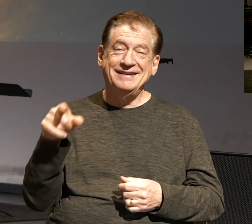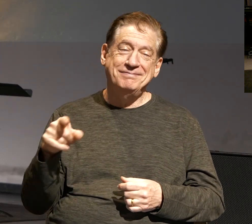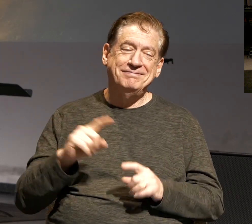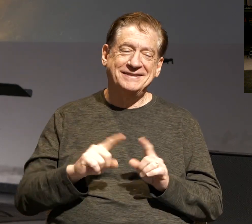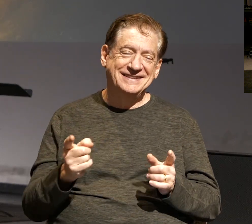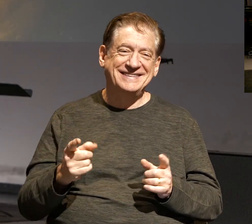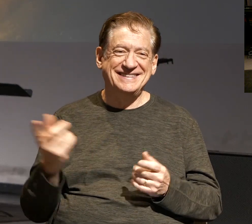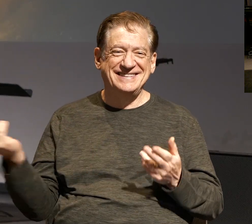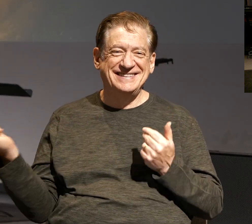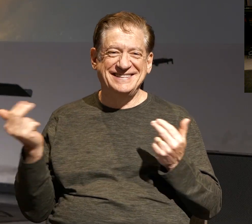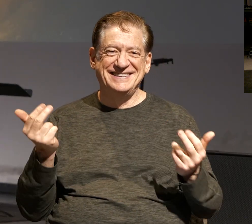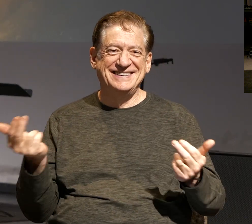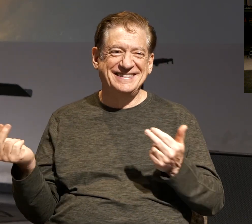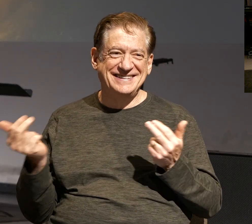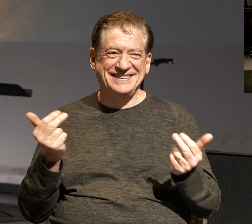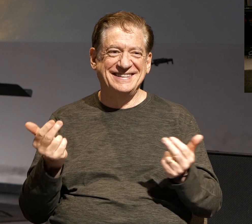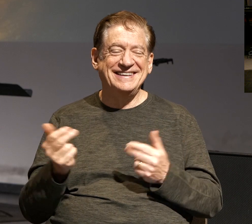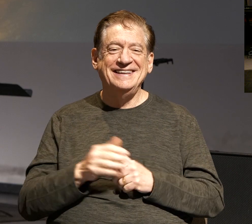sense.